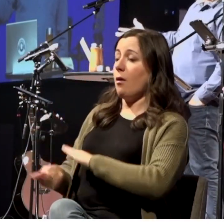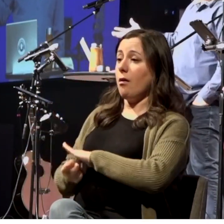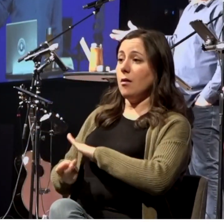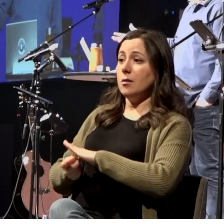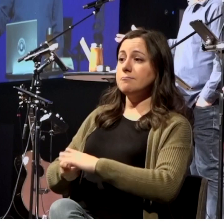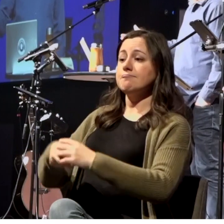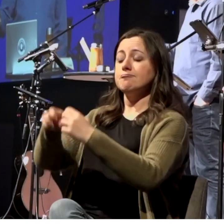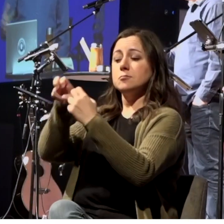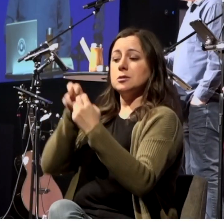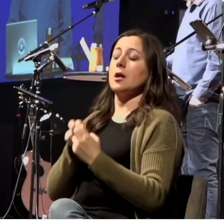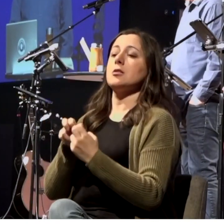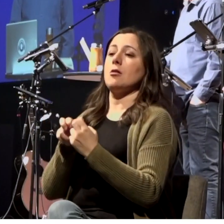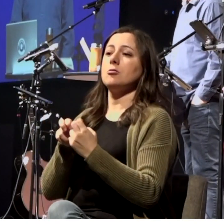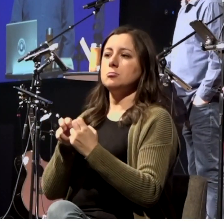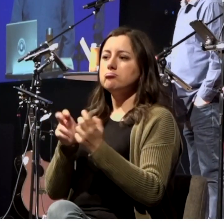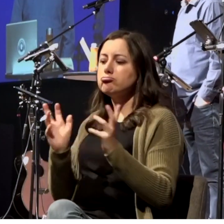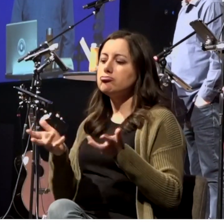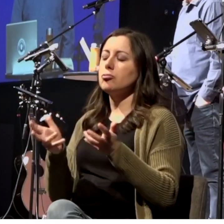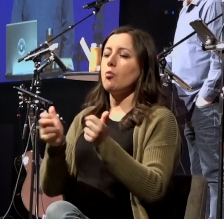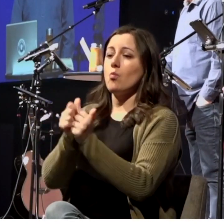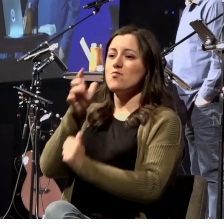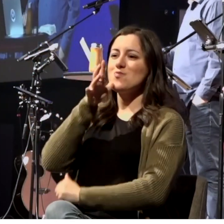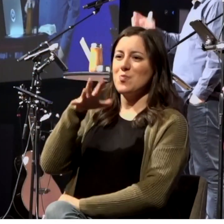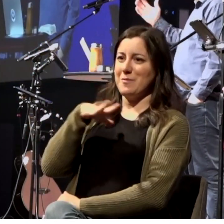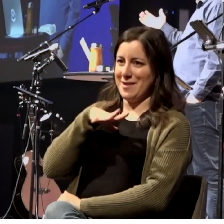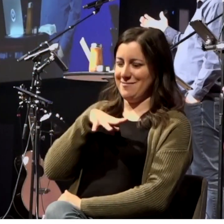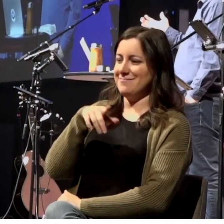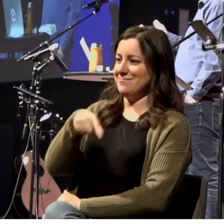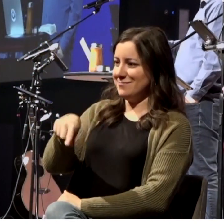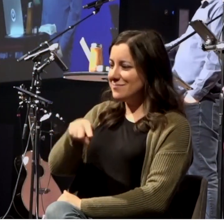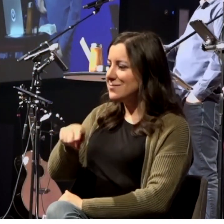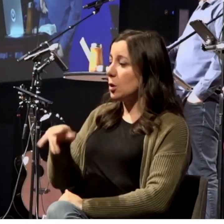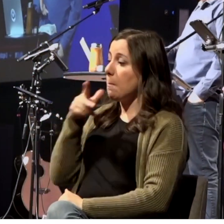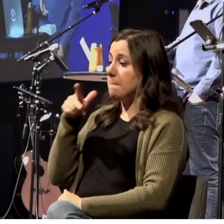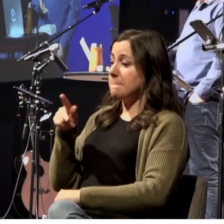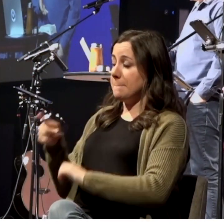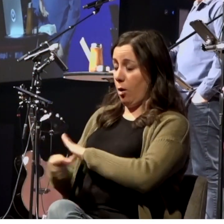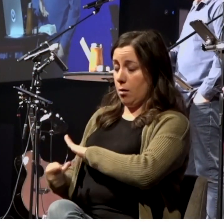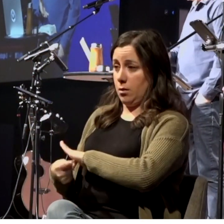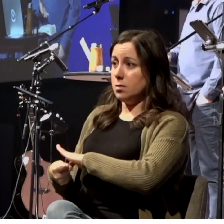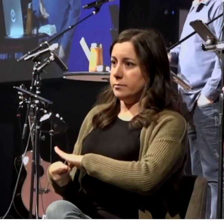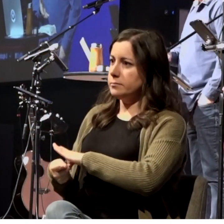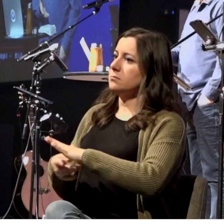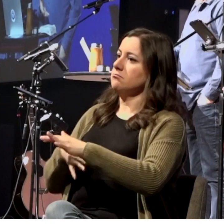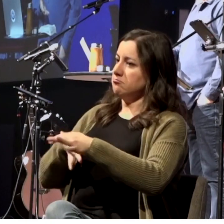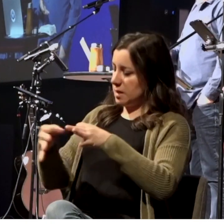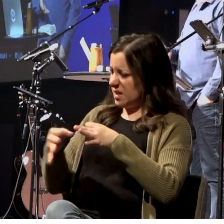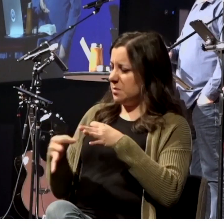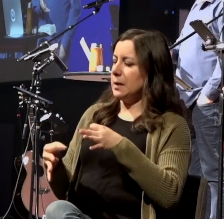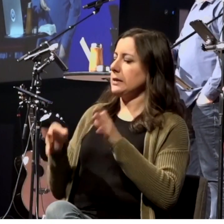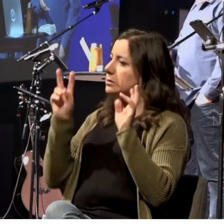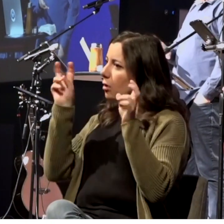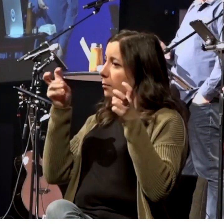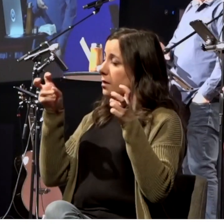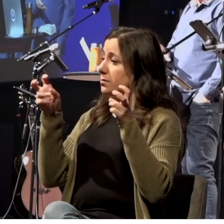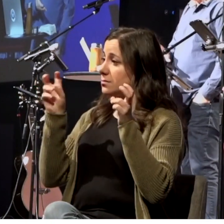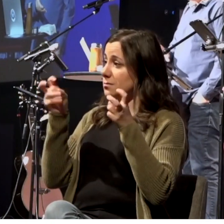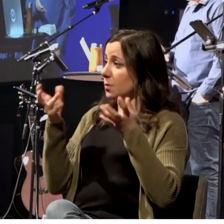the women who met there. And verse 14 tells us what they talked about. They talked about the gospel.